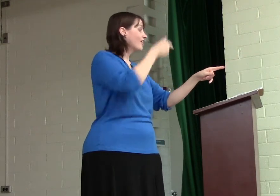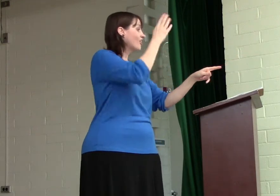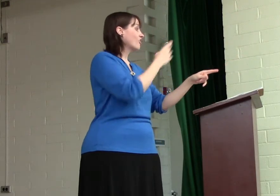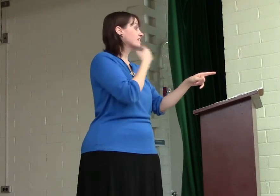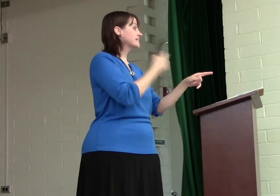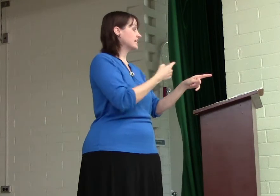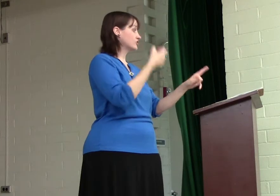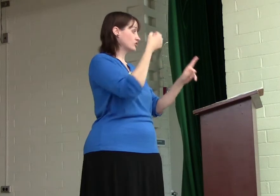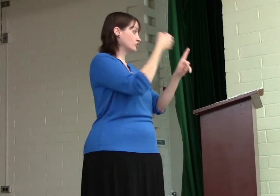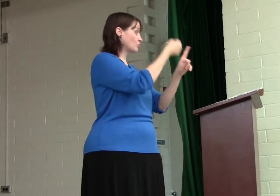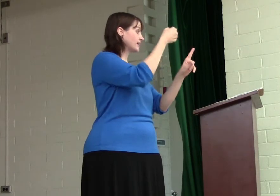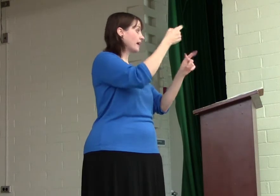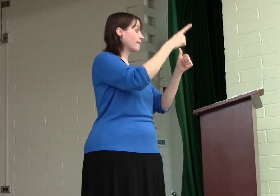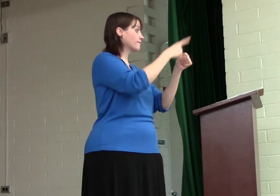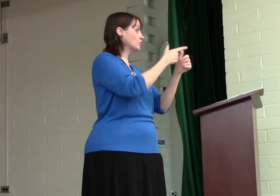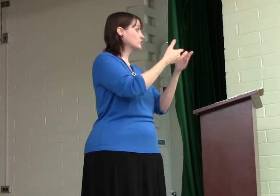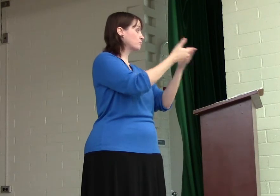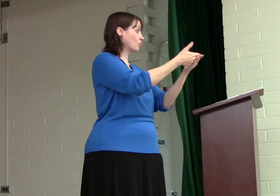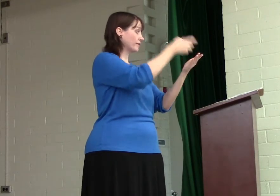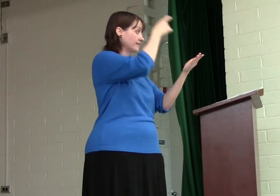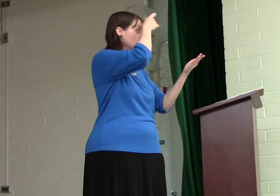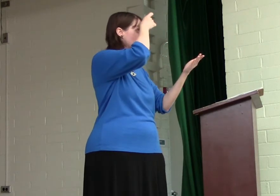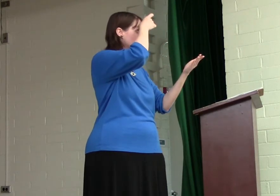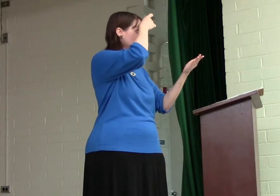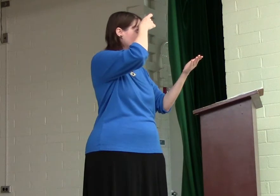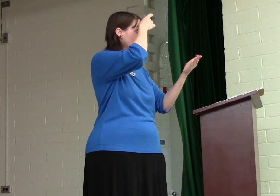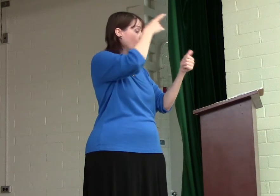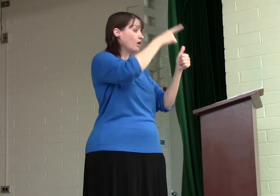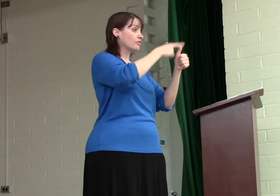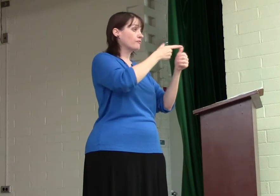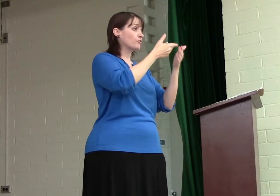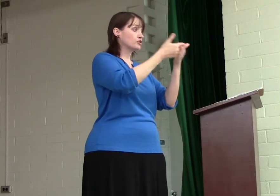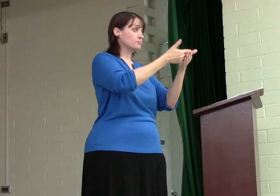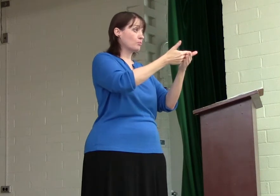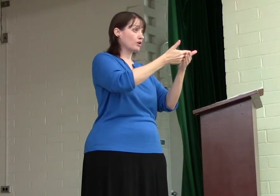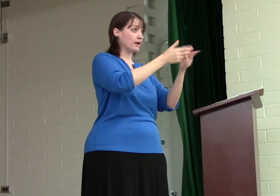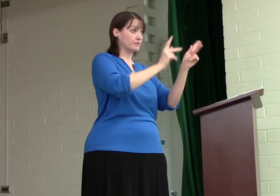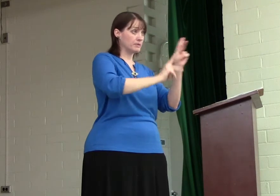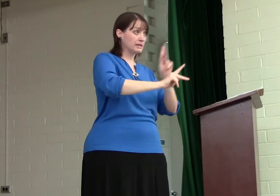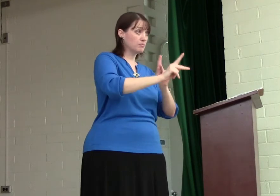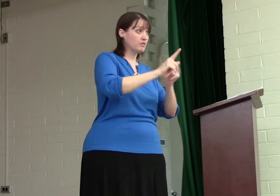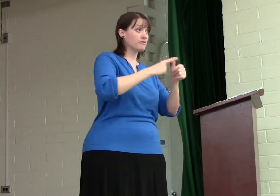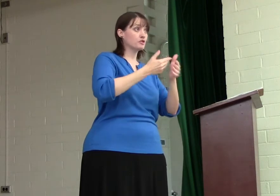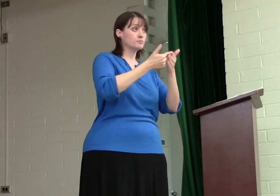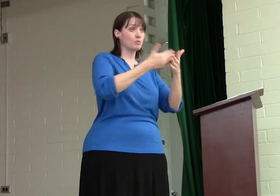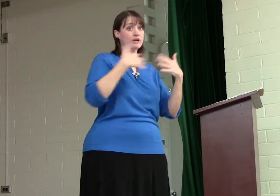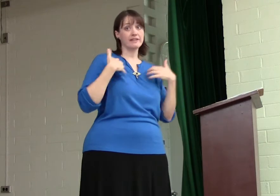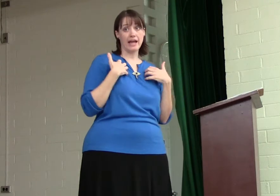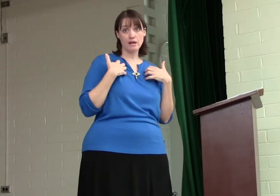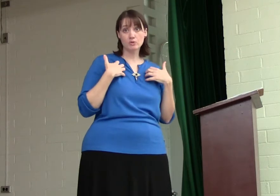God said he's going to strike down the firstborn of Egypt. The firstborn of the people, the firstborn of the animals.